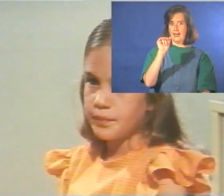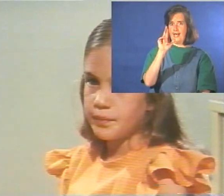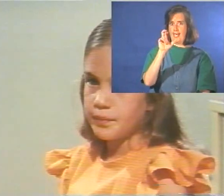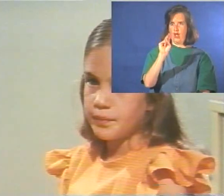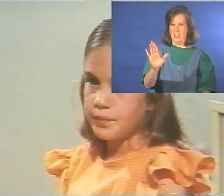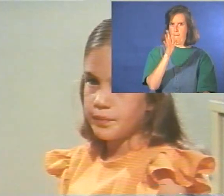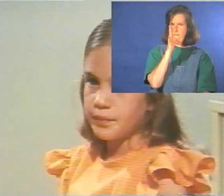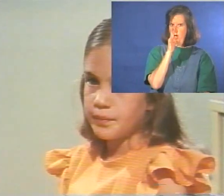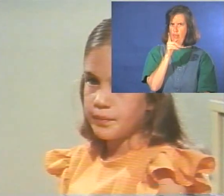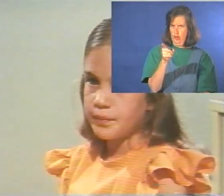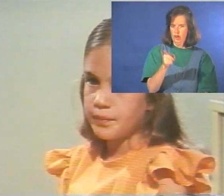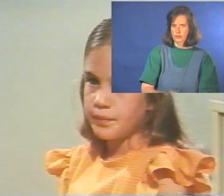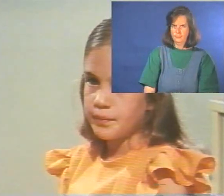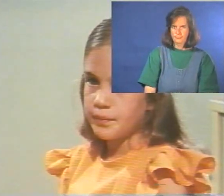Here is Karen's mother.